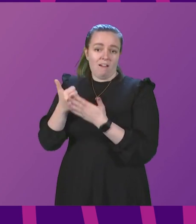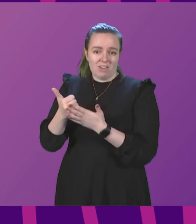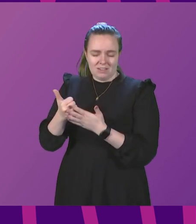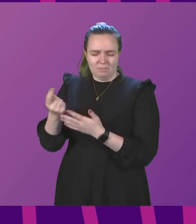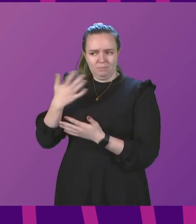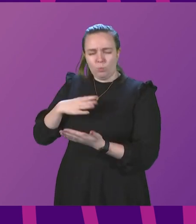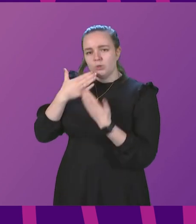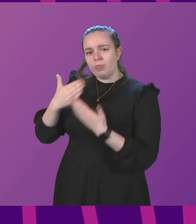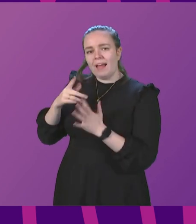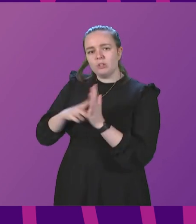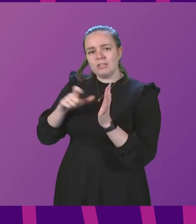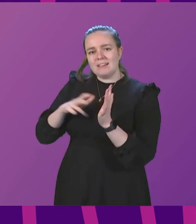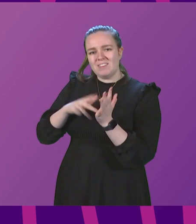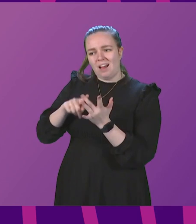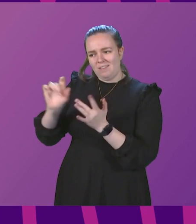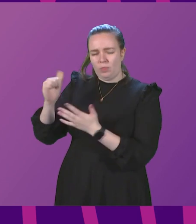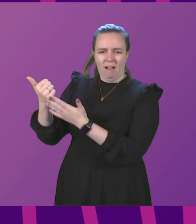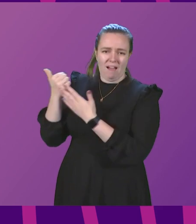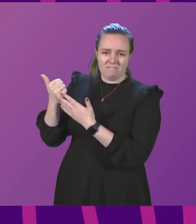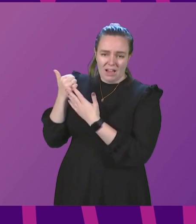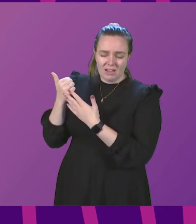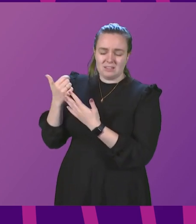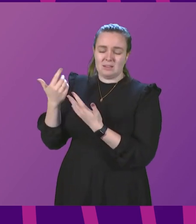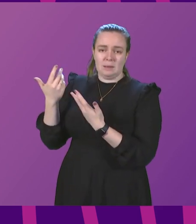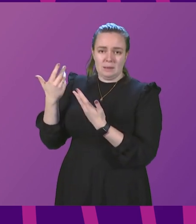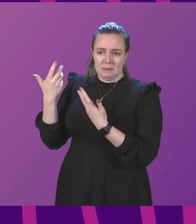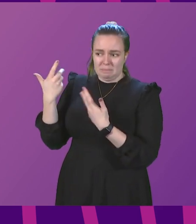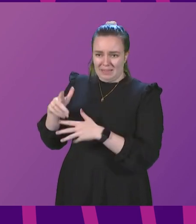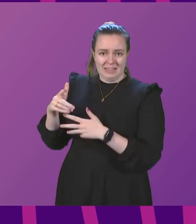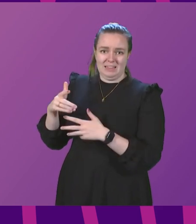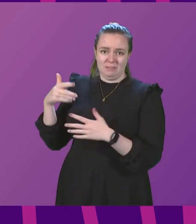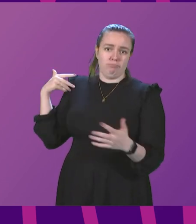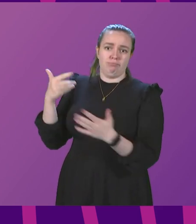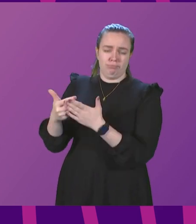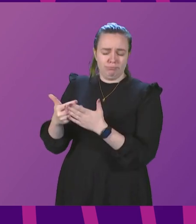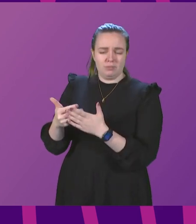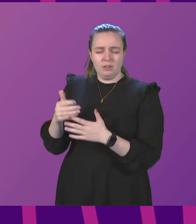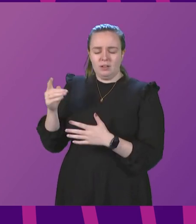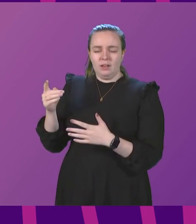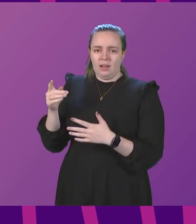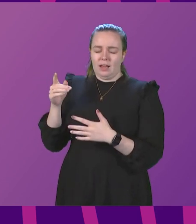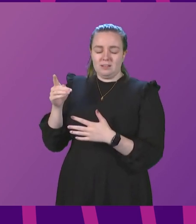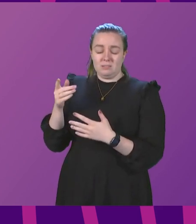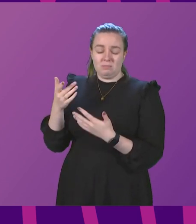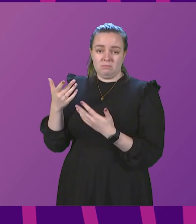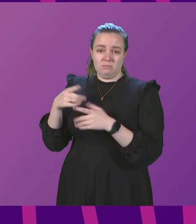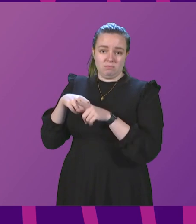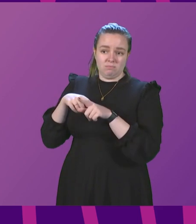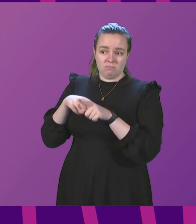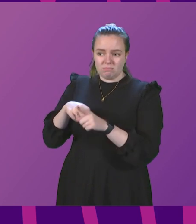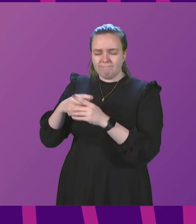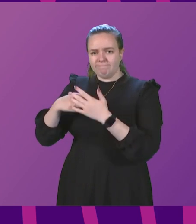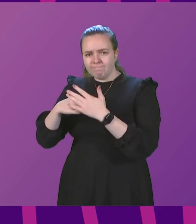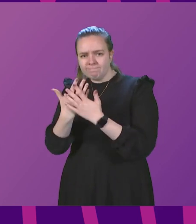to thank the JCVI for all the advice that they have given us so far. It has evolved in line with evolving